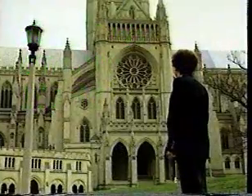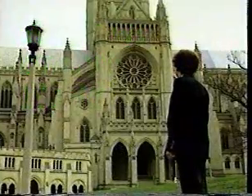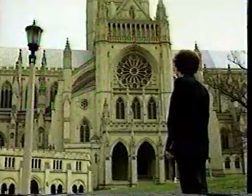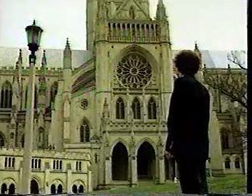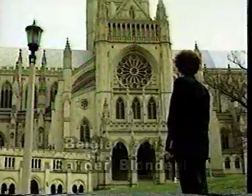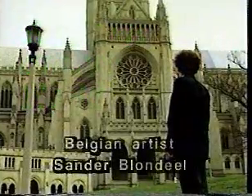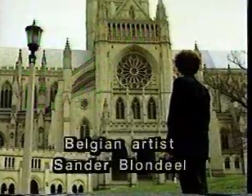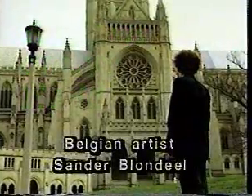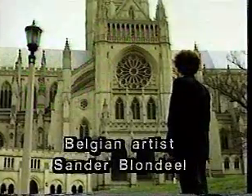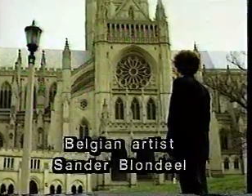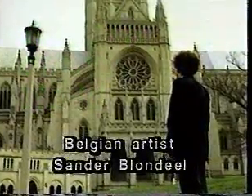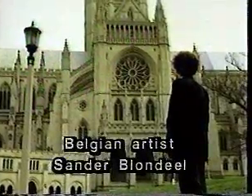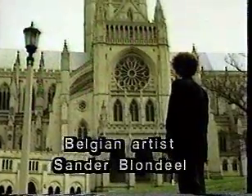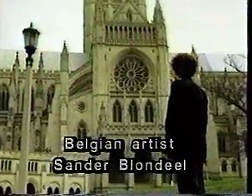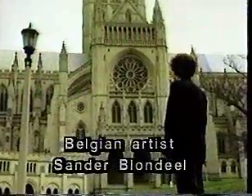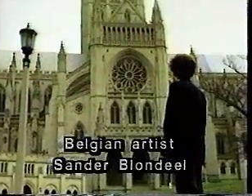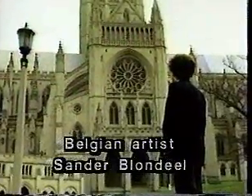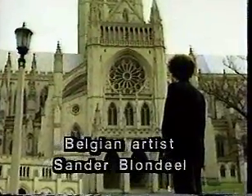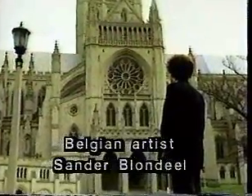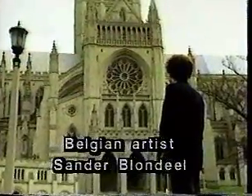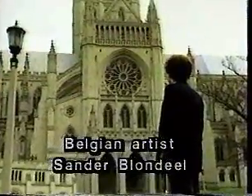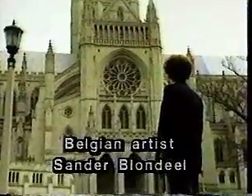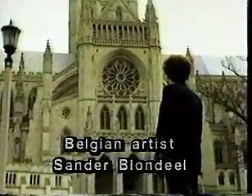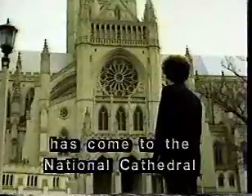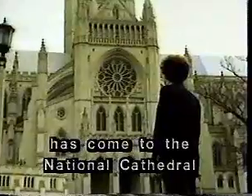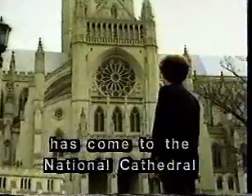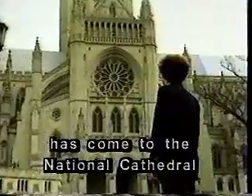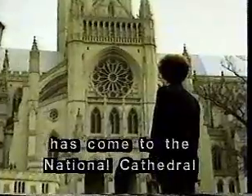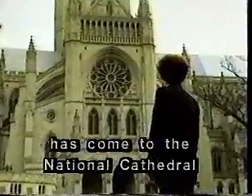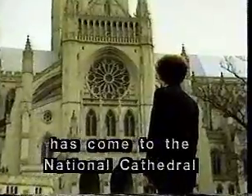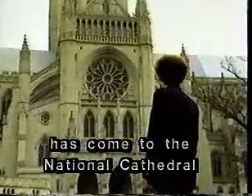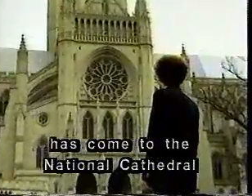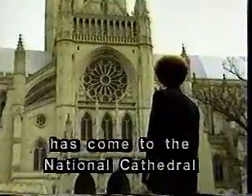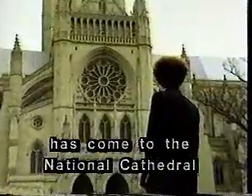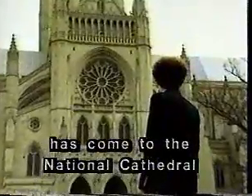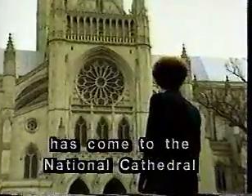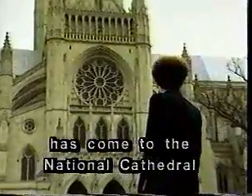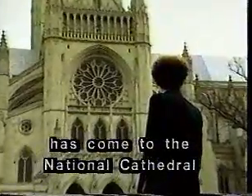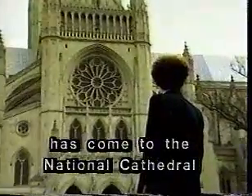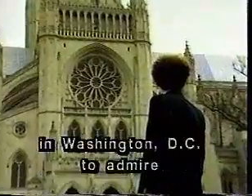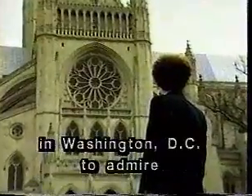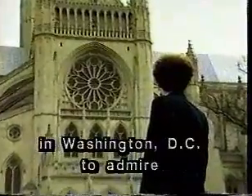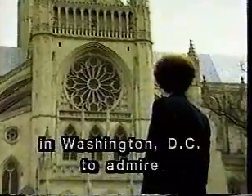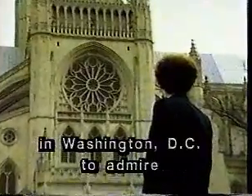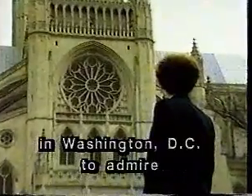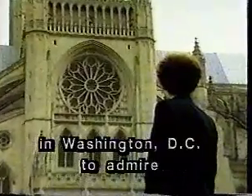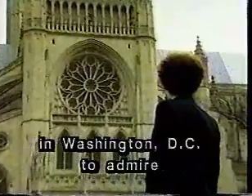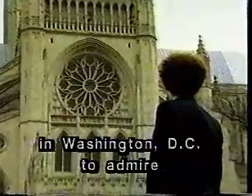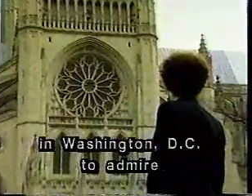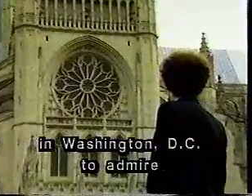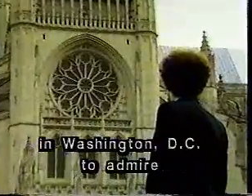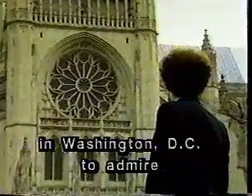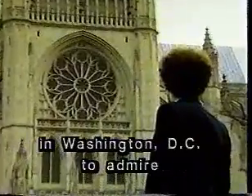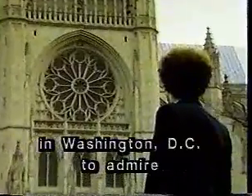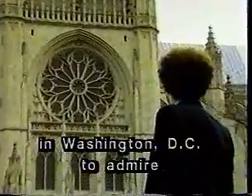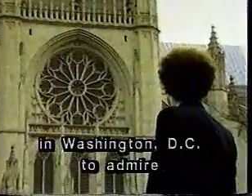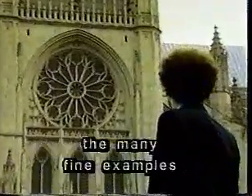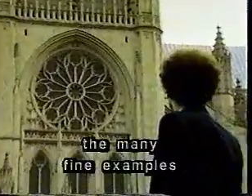Belgian artist Sander Blondiel has come to the National Cathedral in Washington, D.C. to admire the many